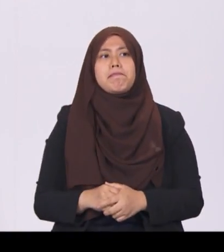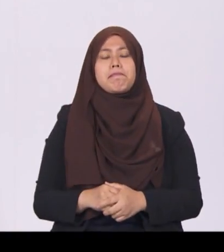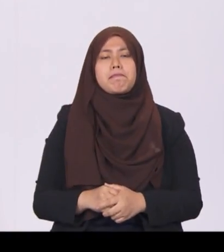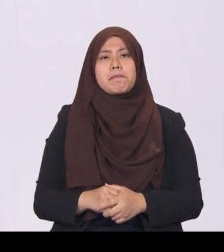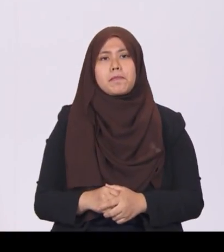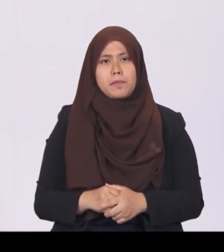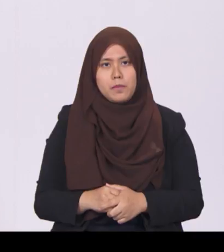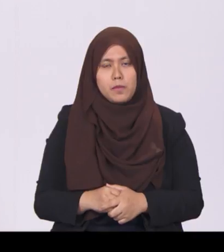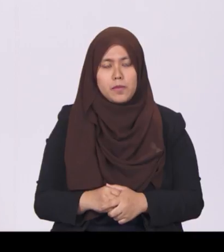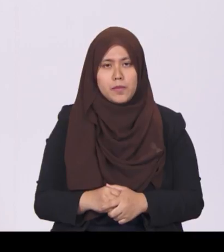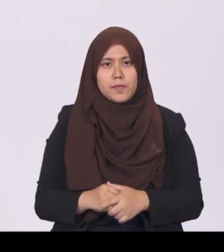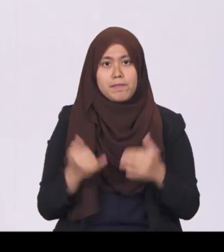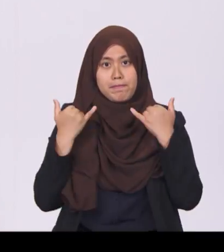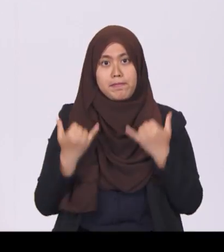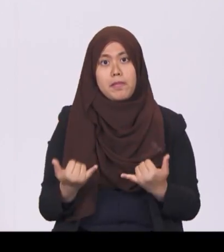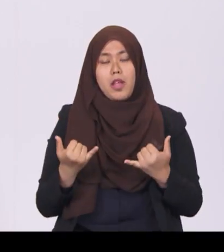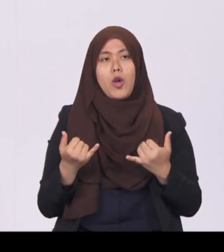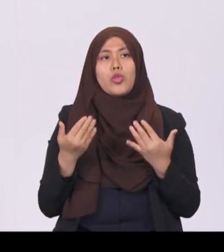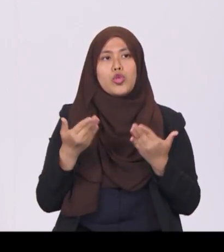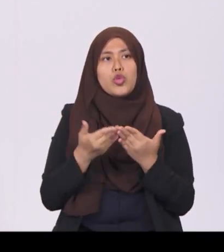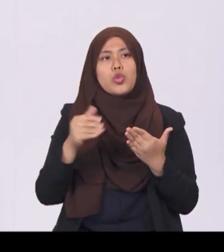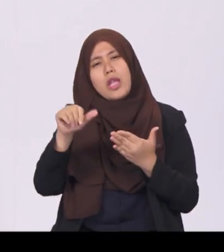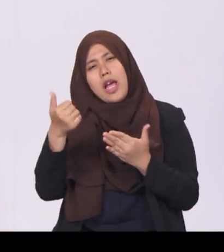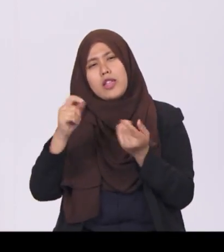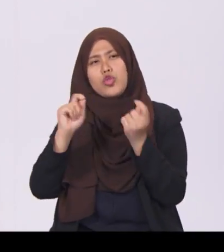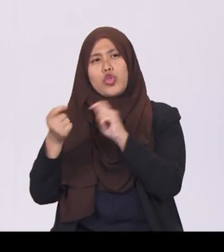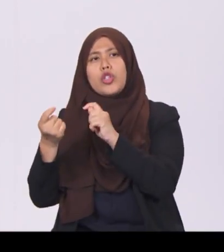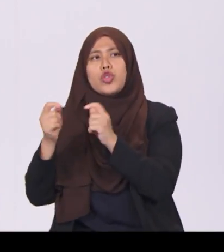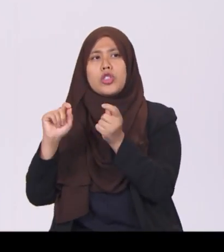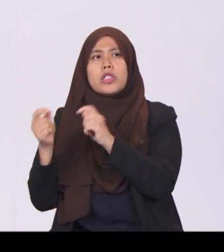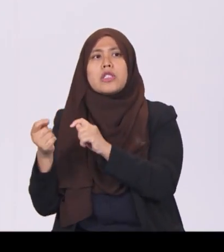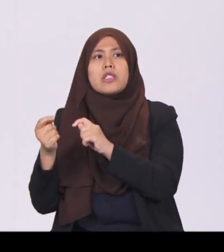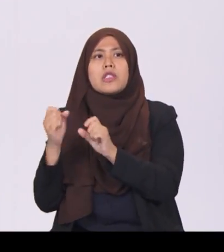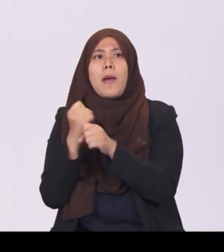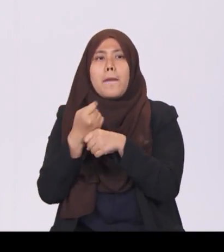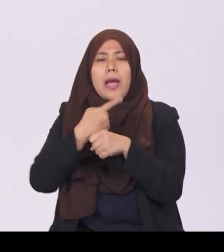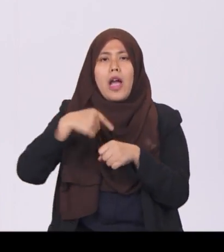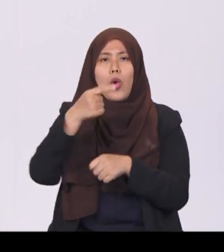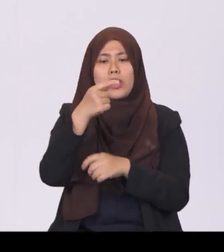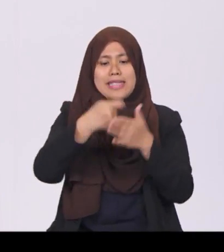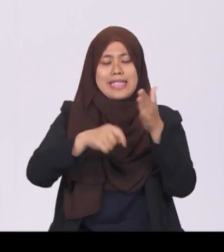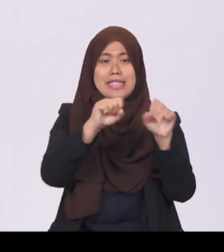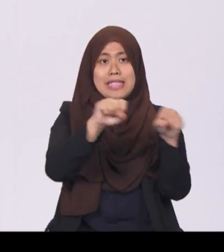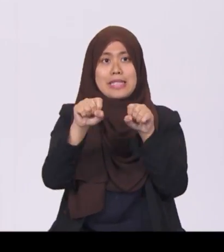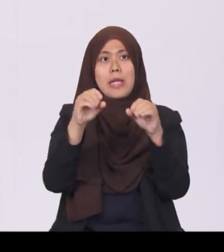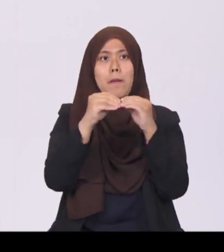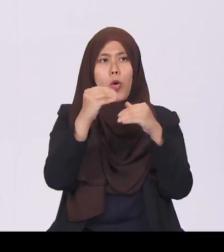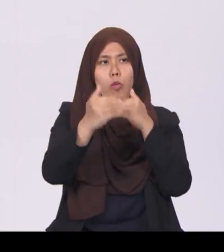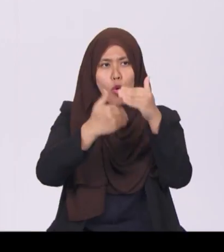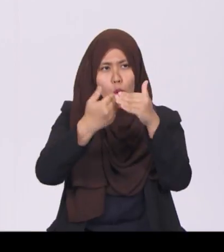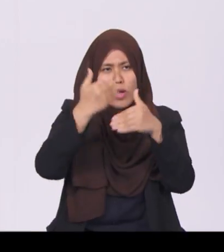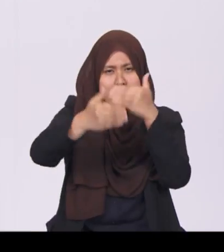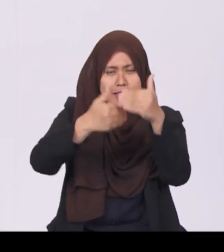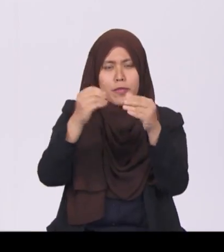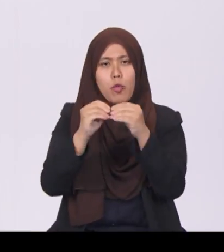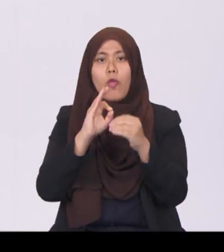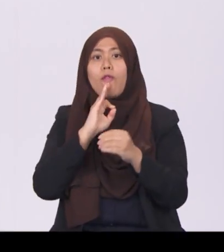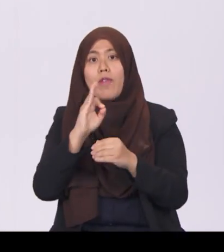I will now introduce other changes to make our tax system more progressive, fair and resilient. First,